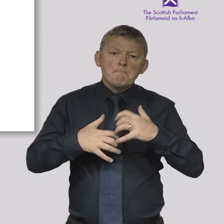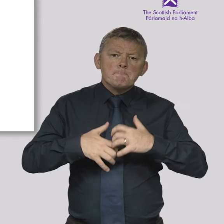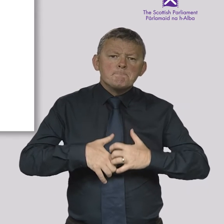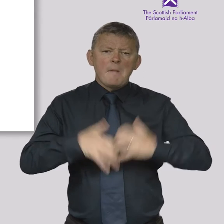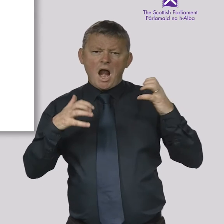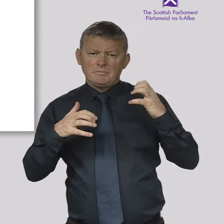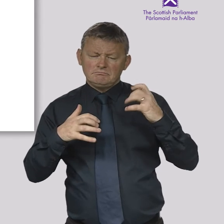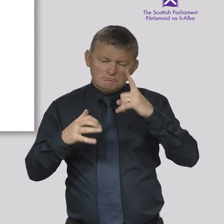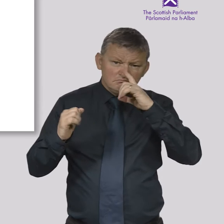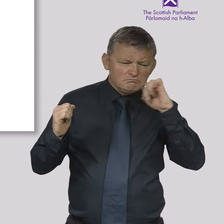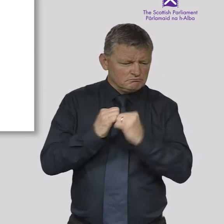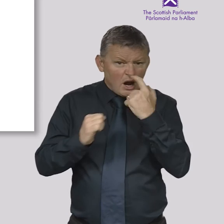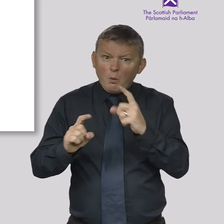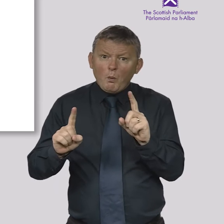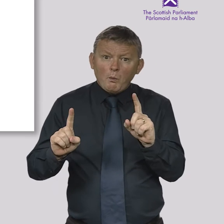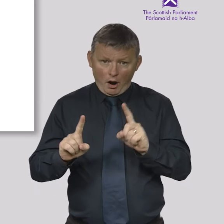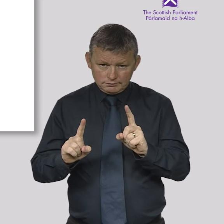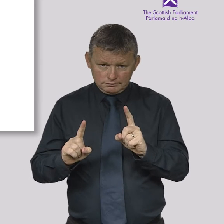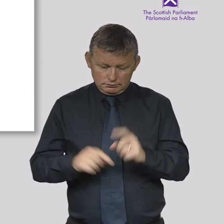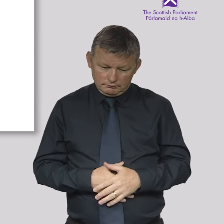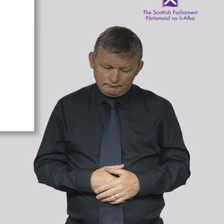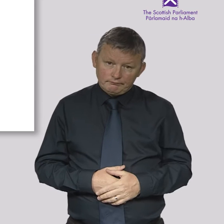What can the Scottish Parliament decide?